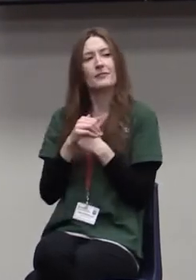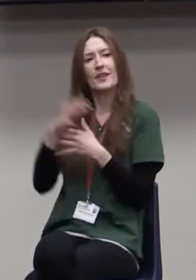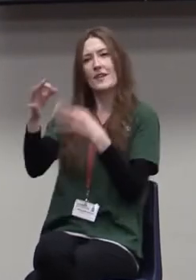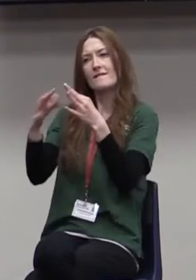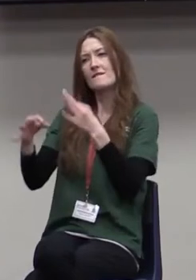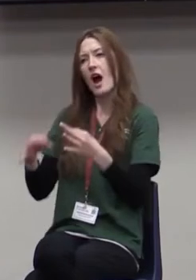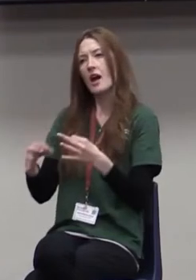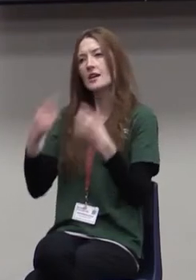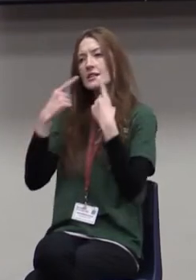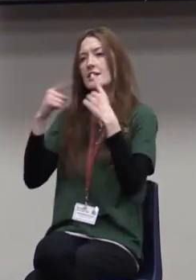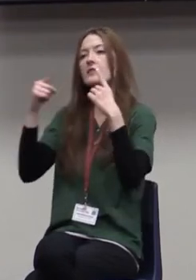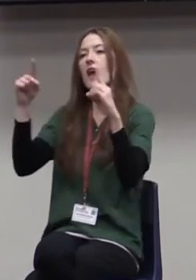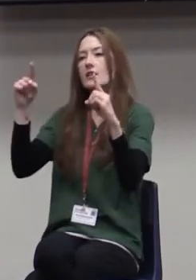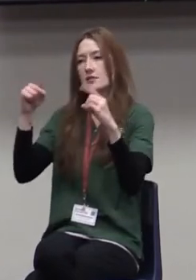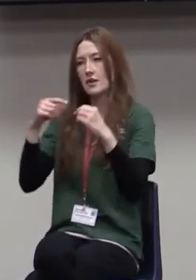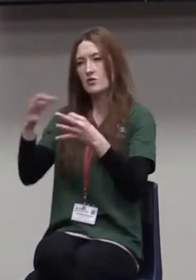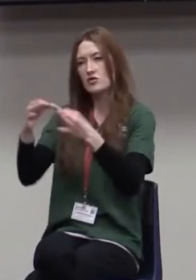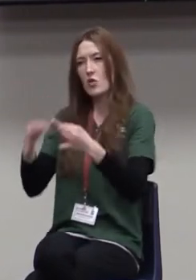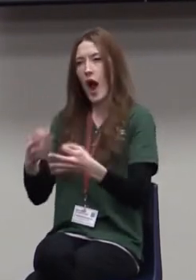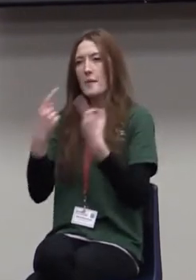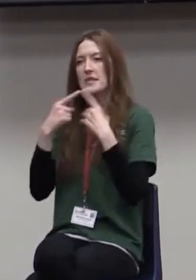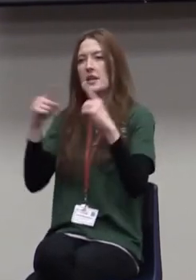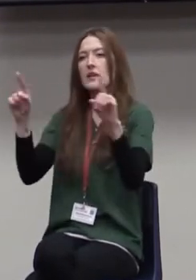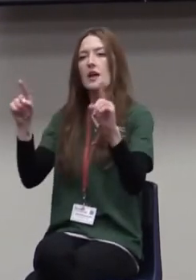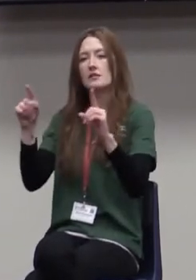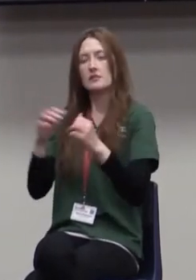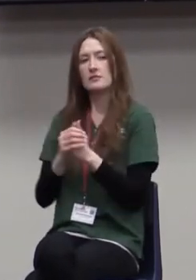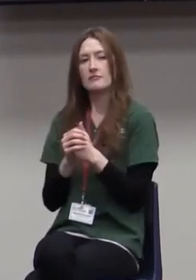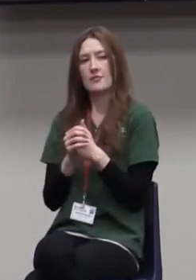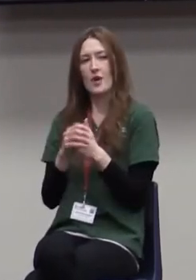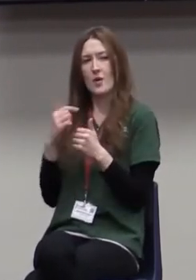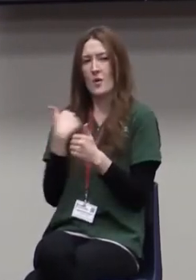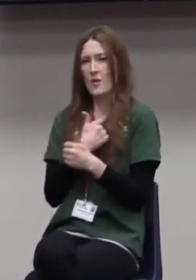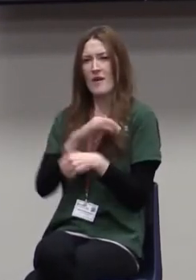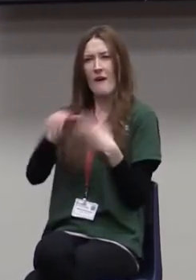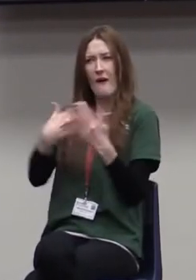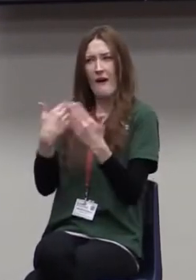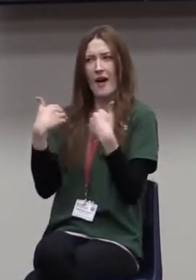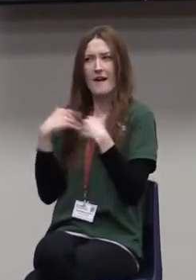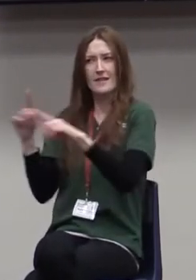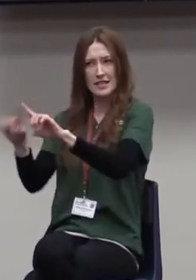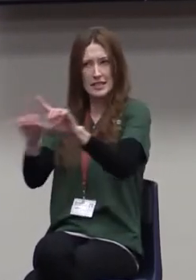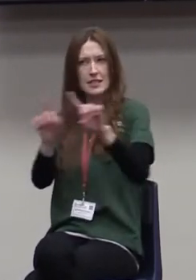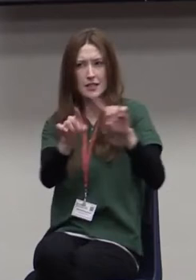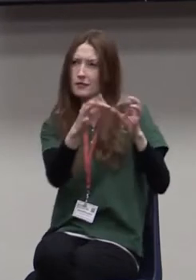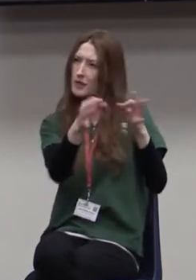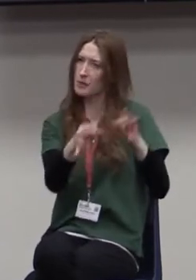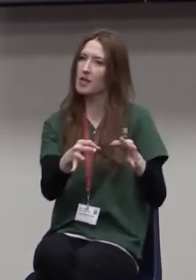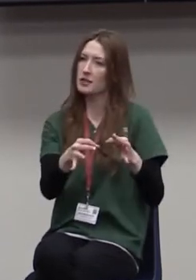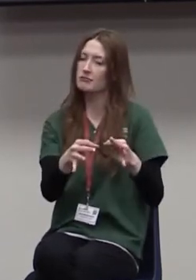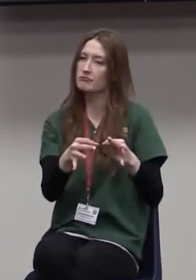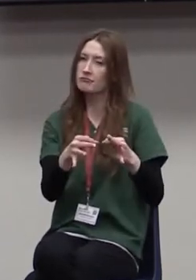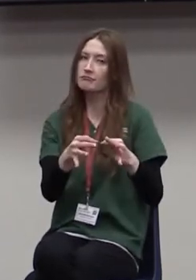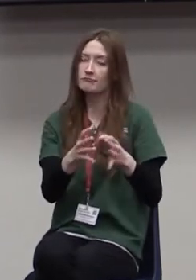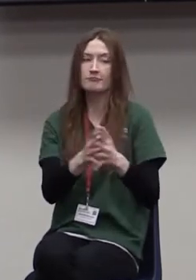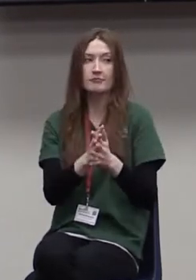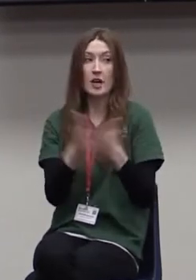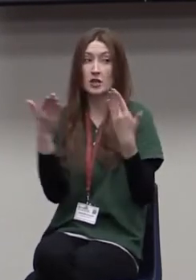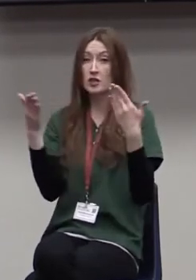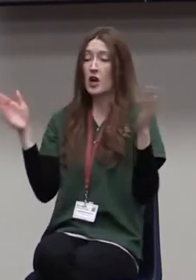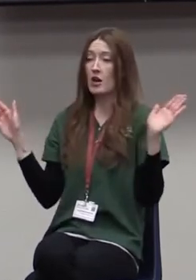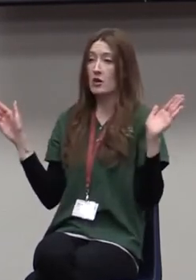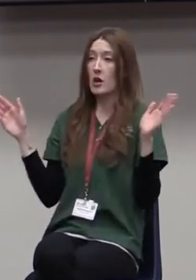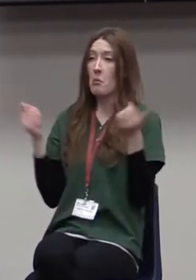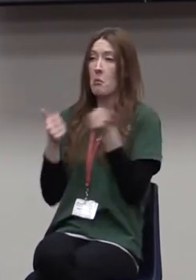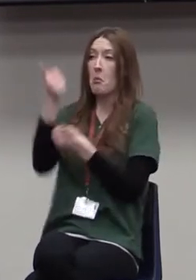way of defining or describing success. And you know, what's interesting to me is that generally speaking, most people tend to